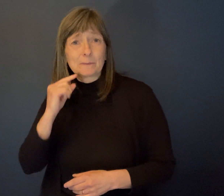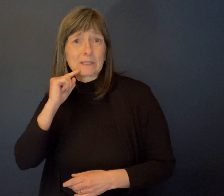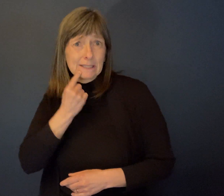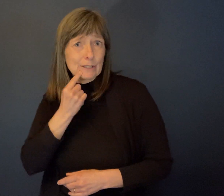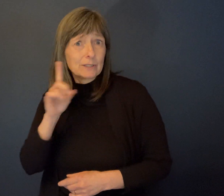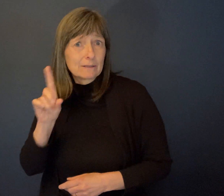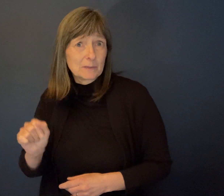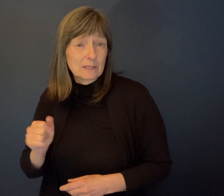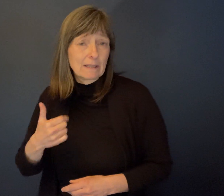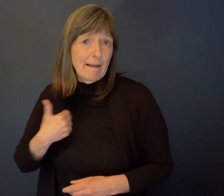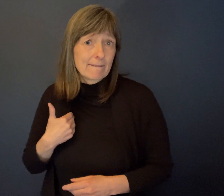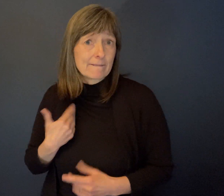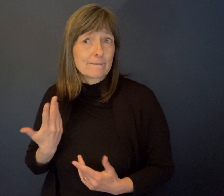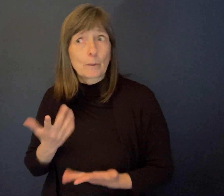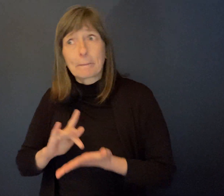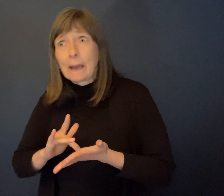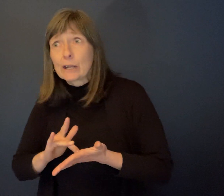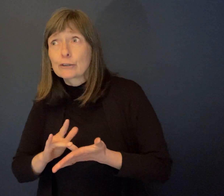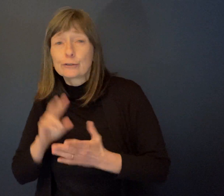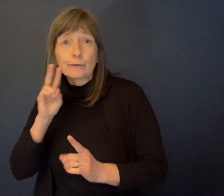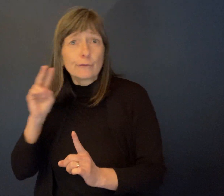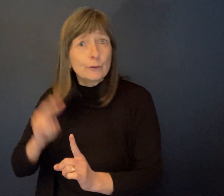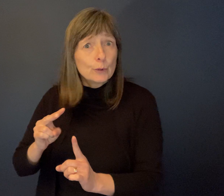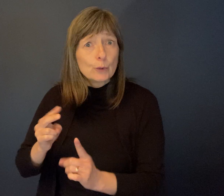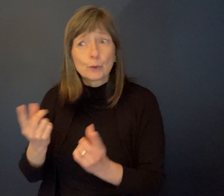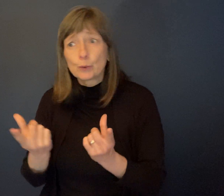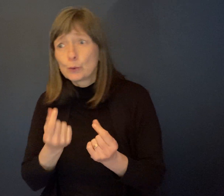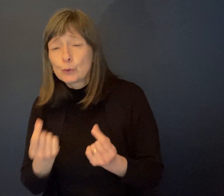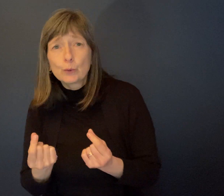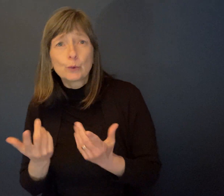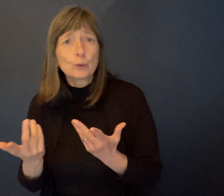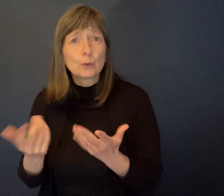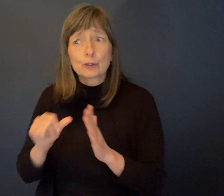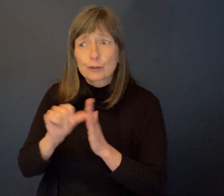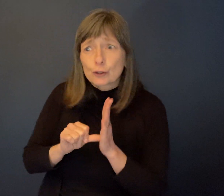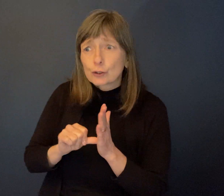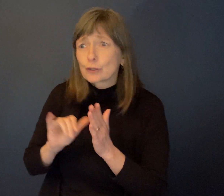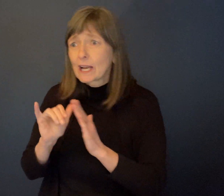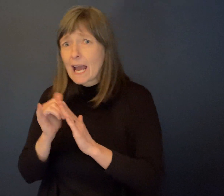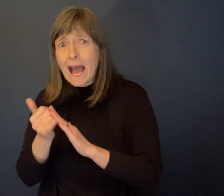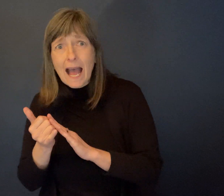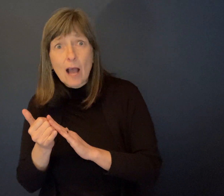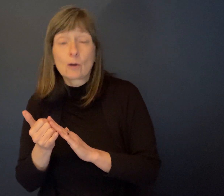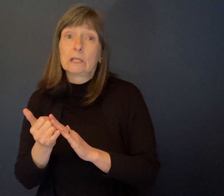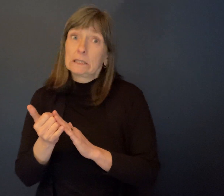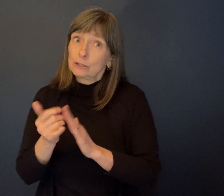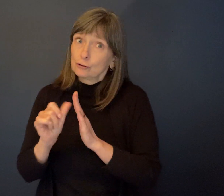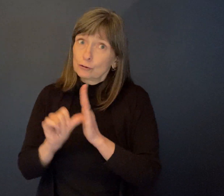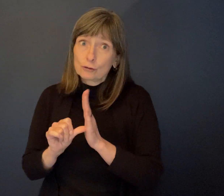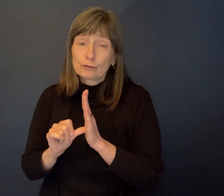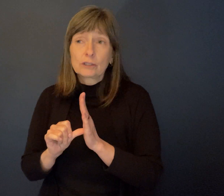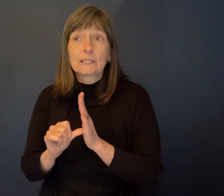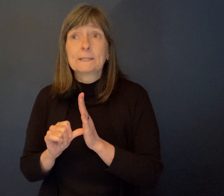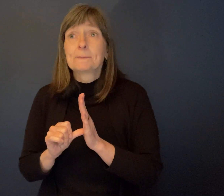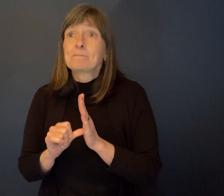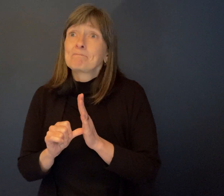terms of the medical, how do we treat it? How do we do surgery? The surgery is very, very dangerous,